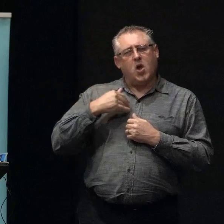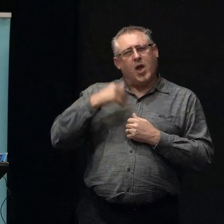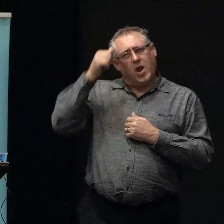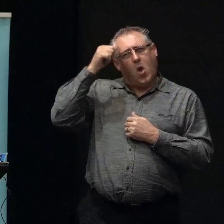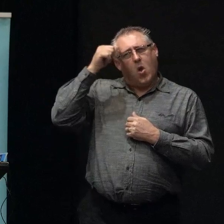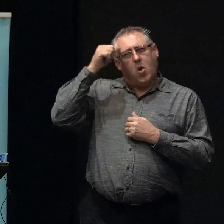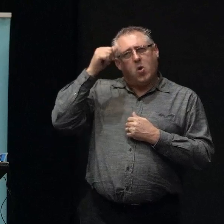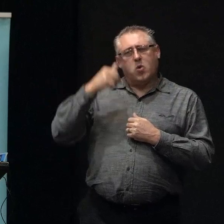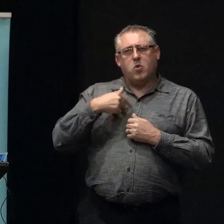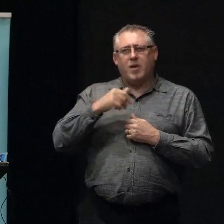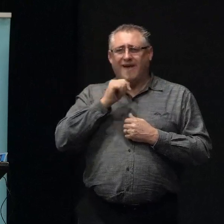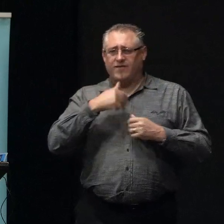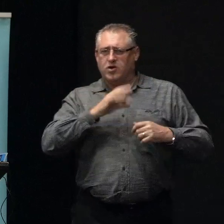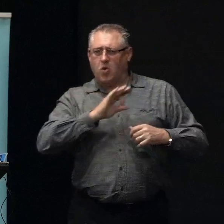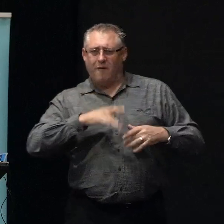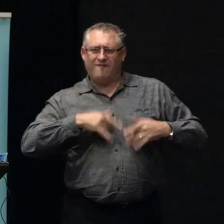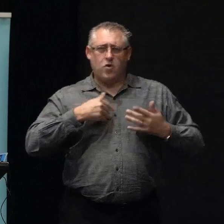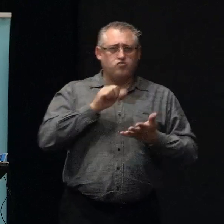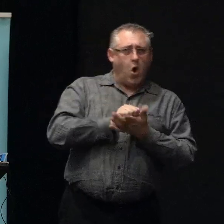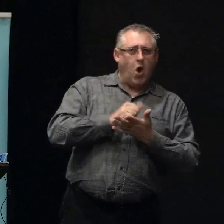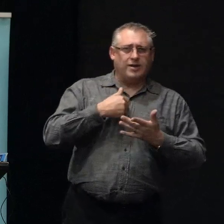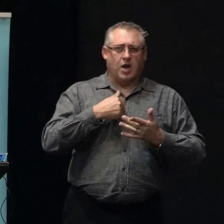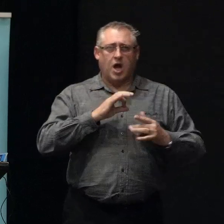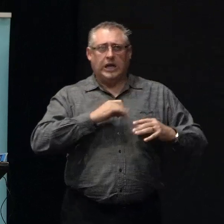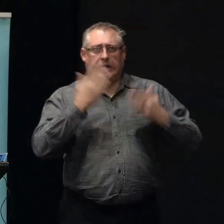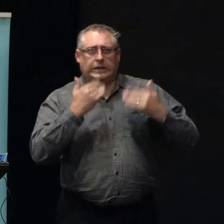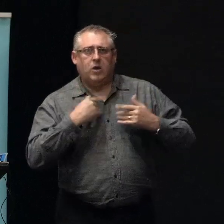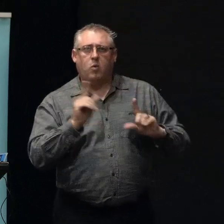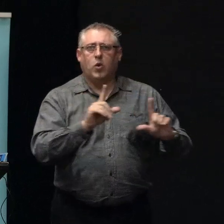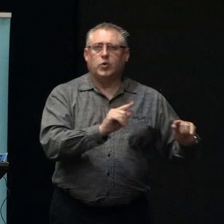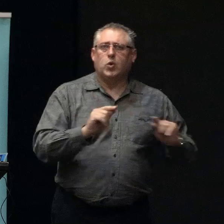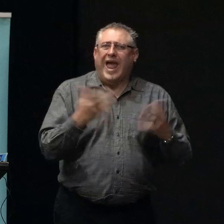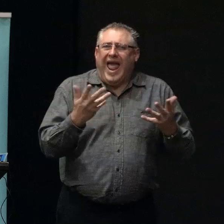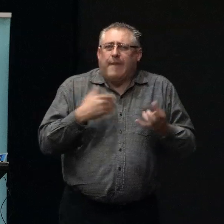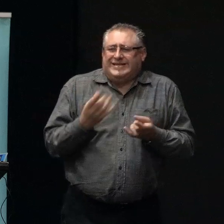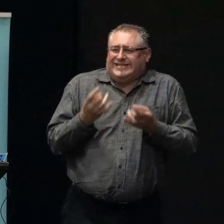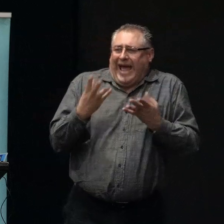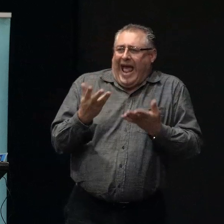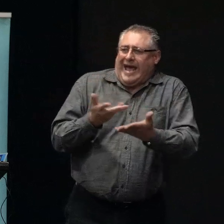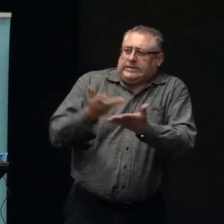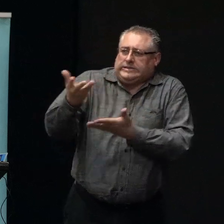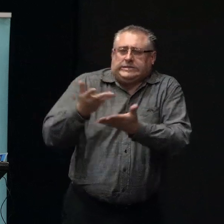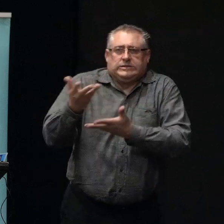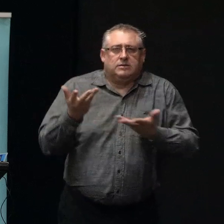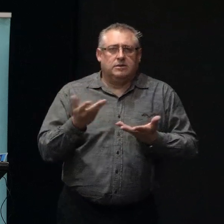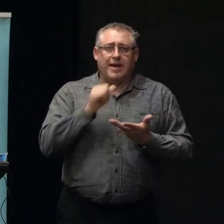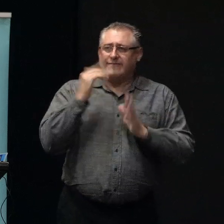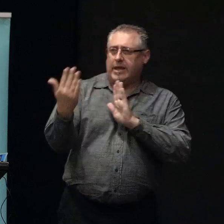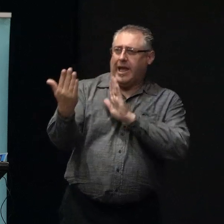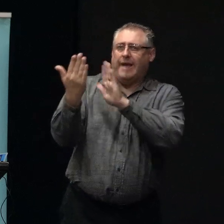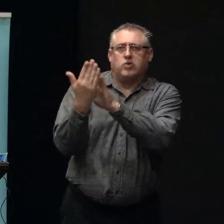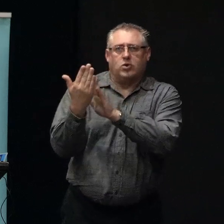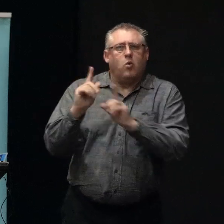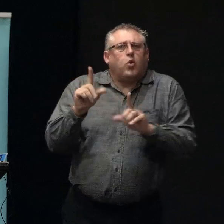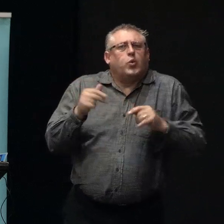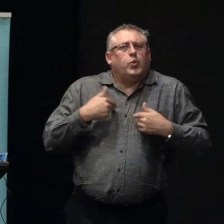it doesn't feel right. I'm feeling like I don't know what to do. How do I start the conversation? Mark, what would I do if I was approaching you